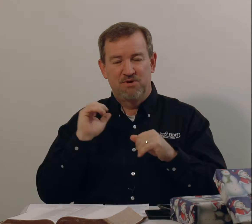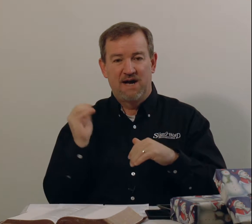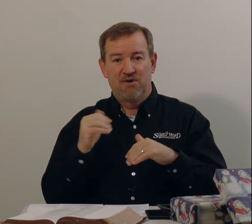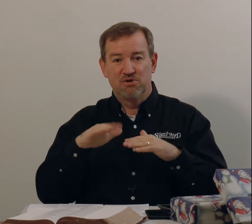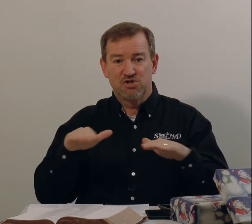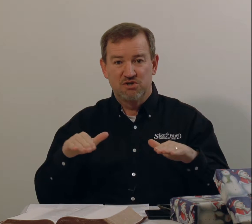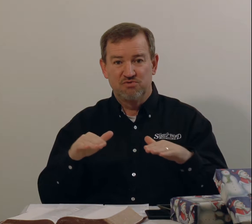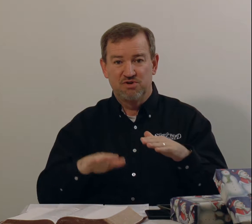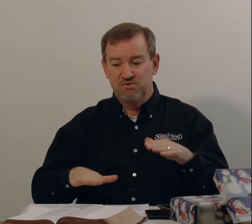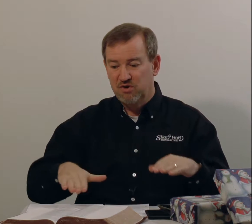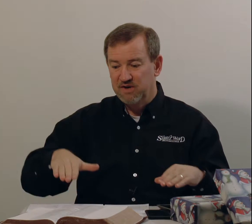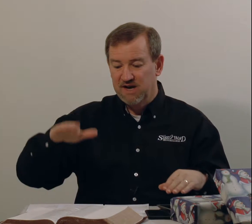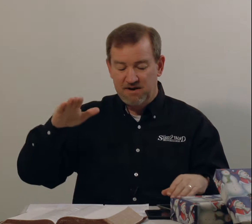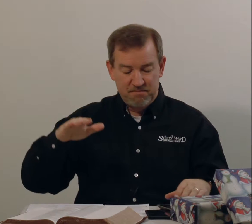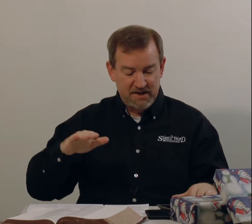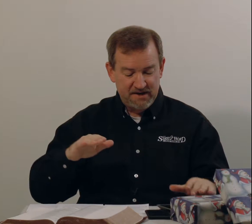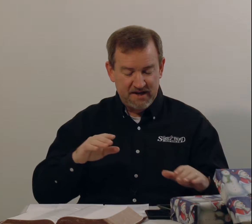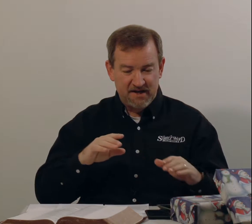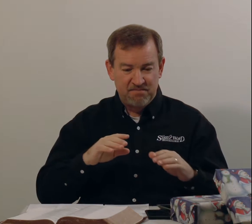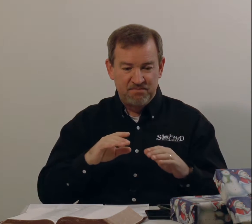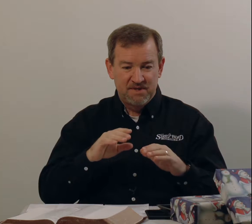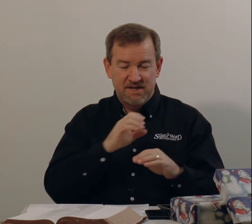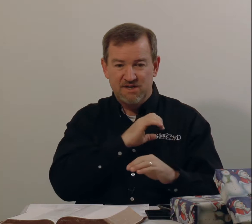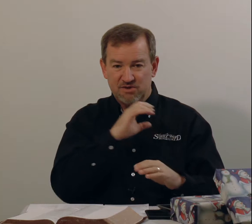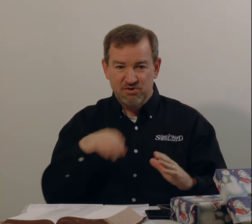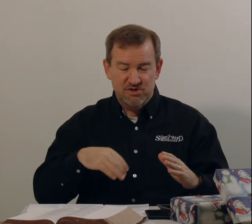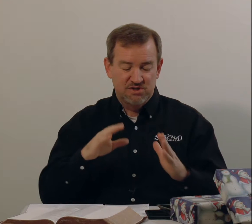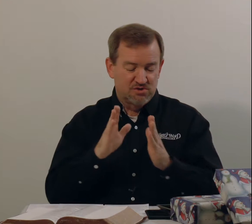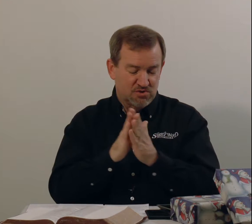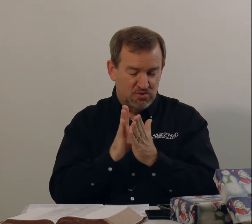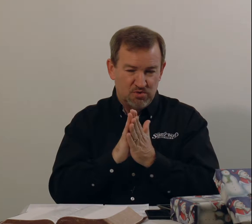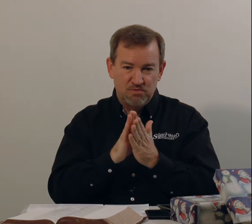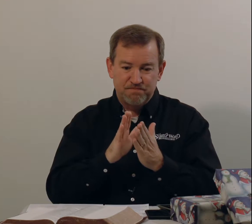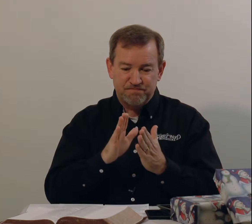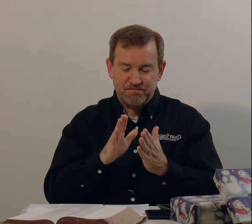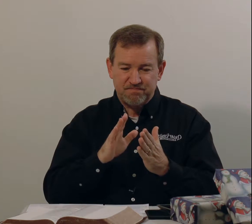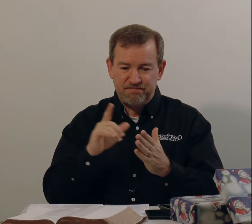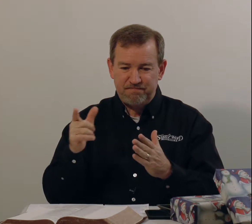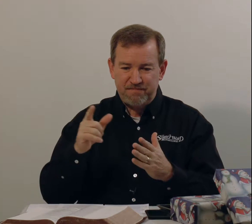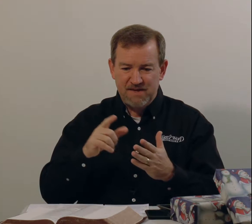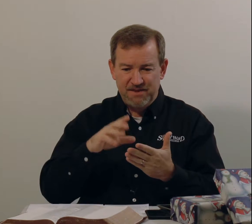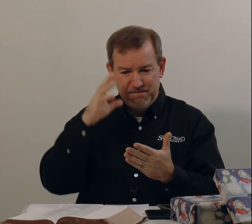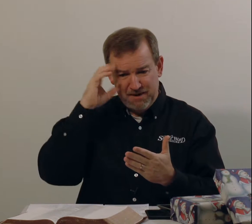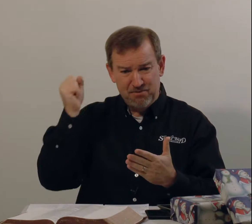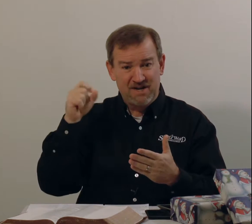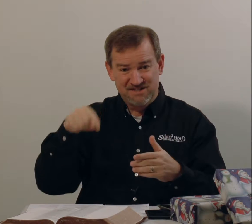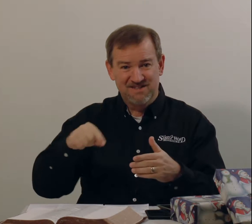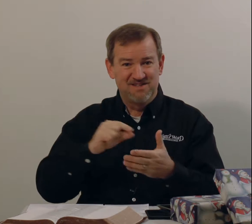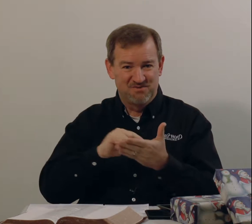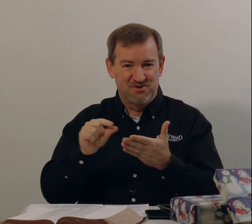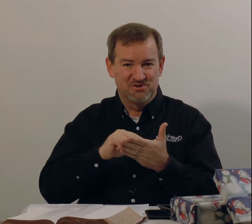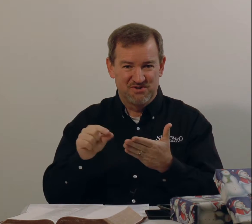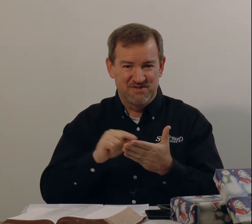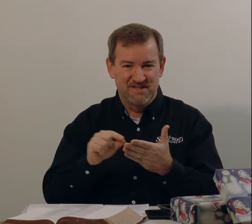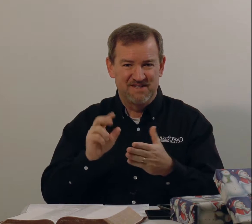our children growing up in Christian school and then memorizing these verses and